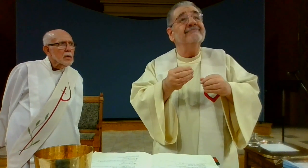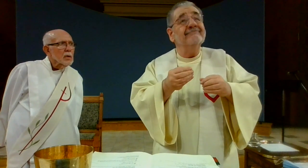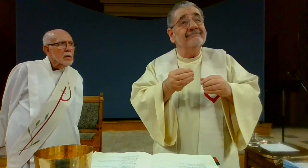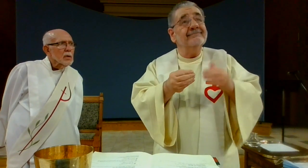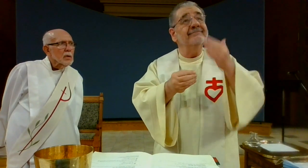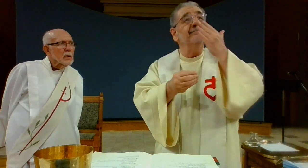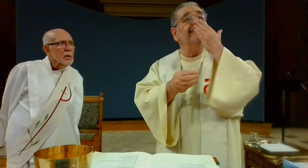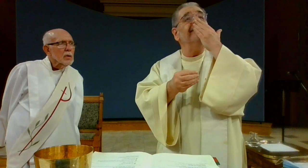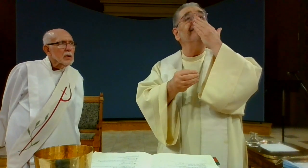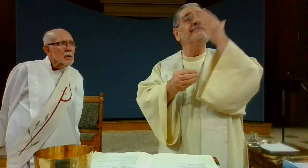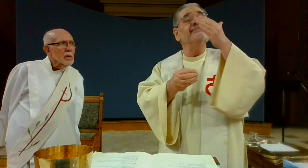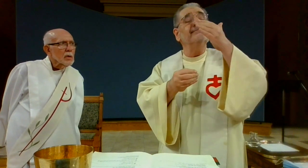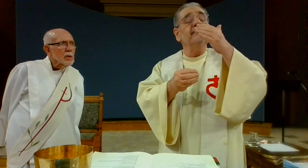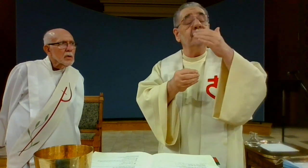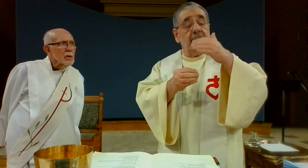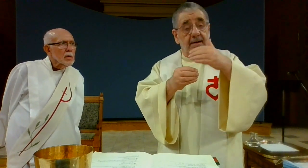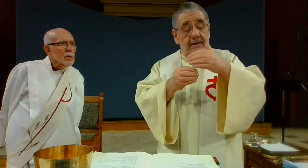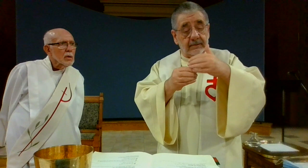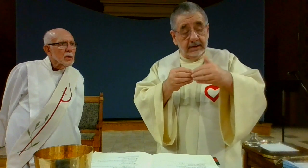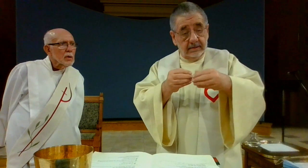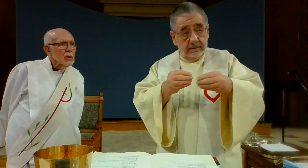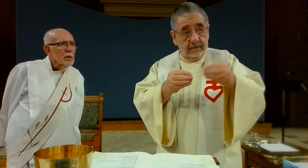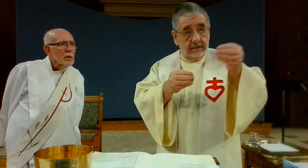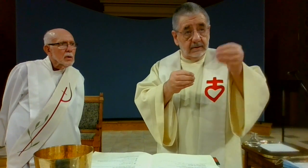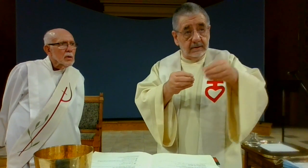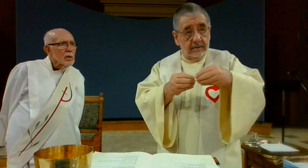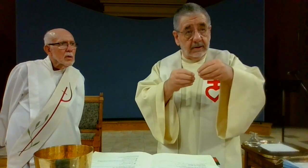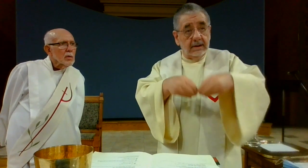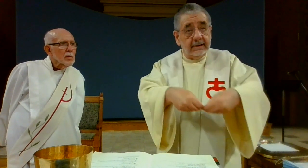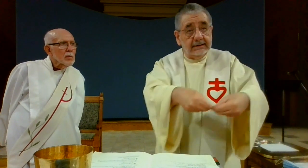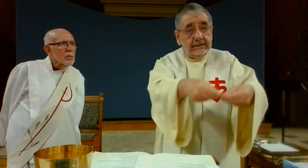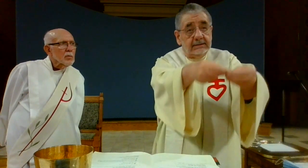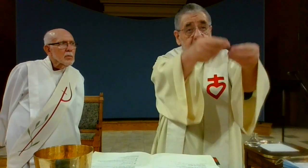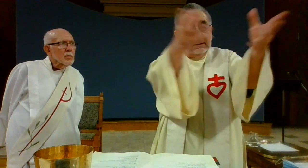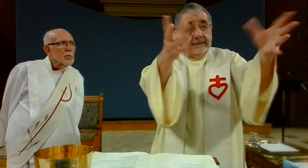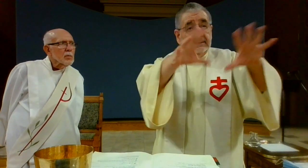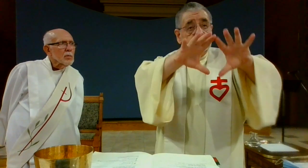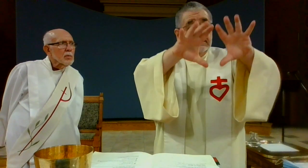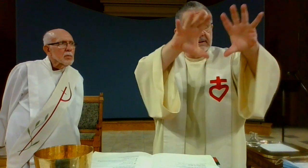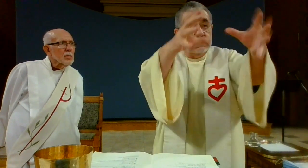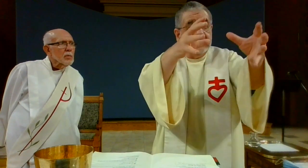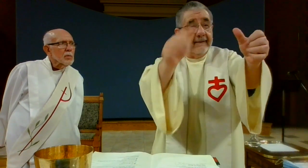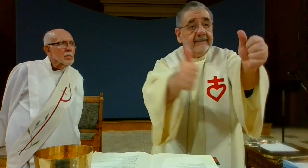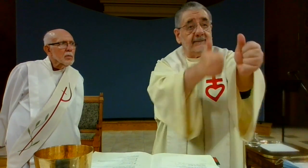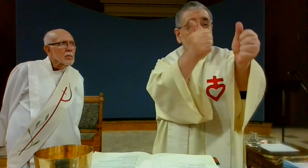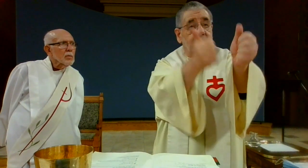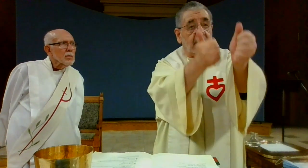took the bread and giving thanks broke it and gave it to his disciples saying